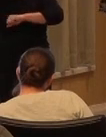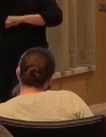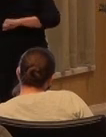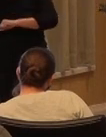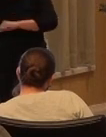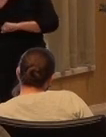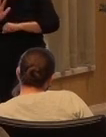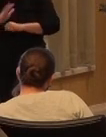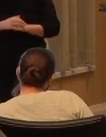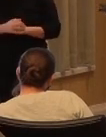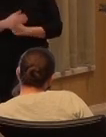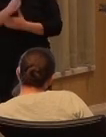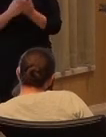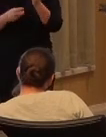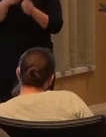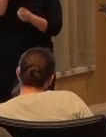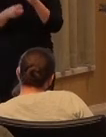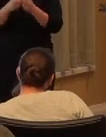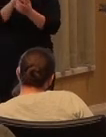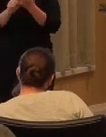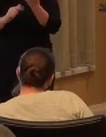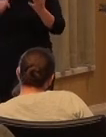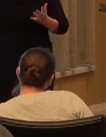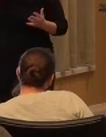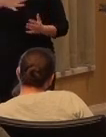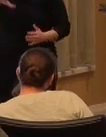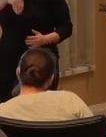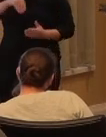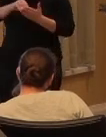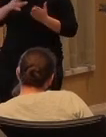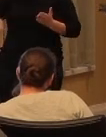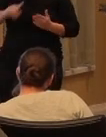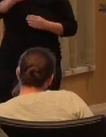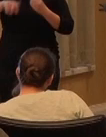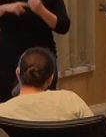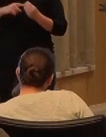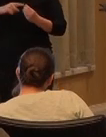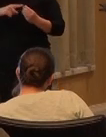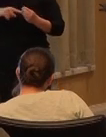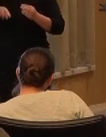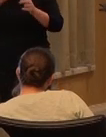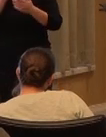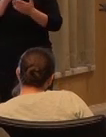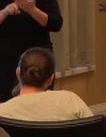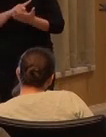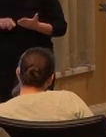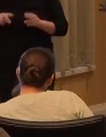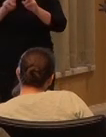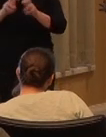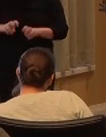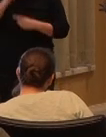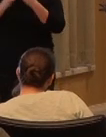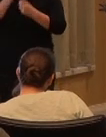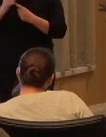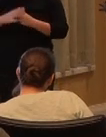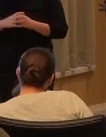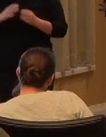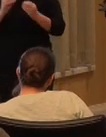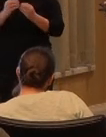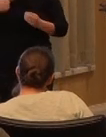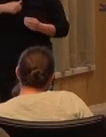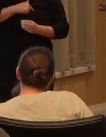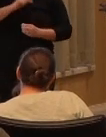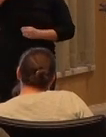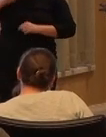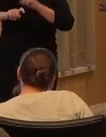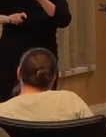problematic ways in which I hear my own students refer to critical thinking. Critical thinking is about criticality. Where we're interrogating